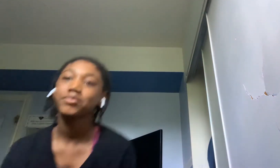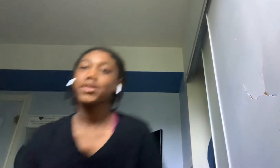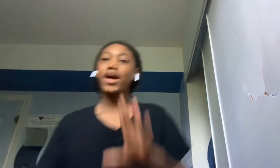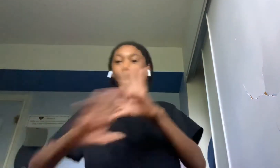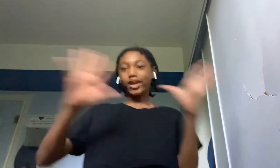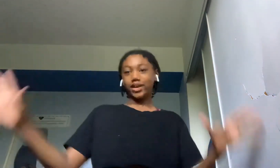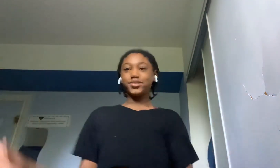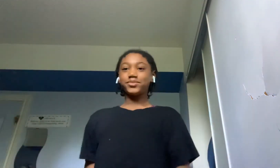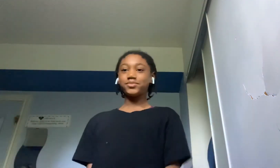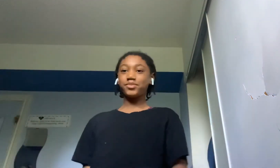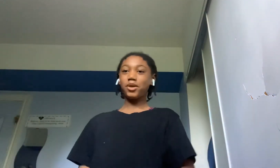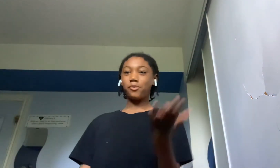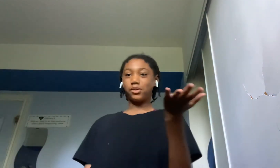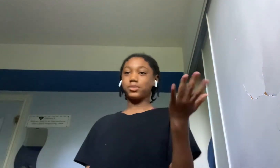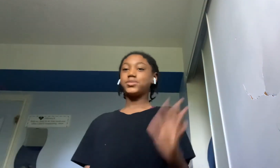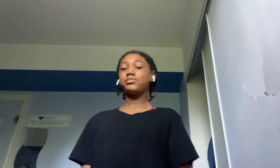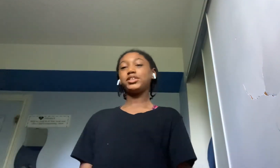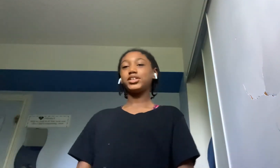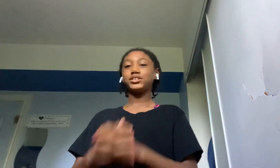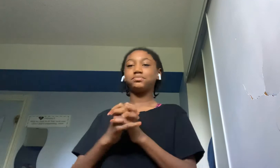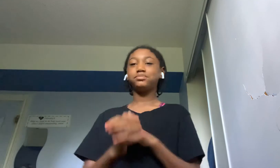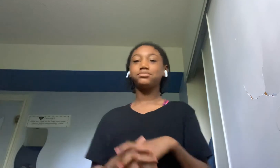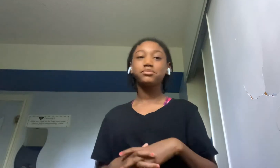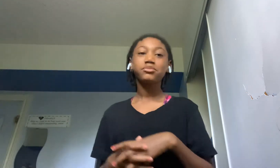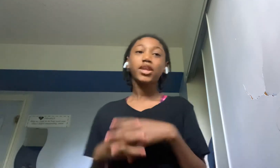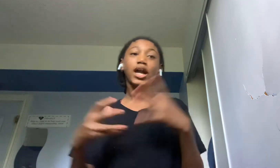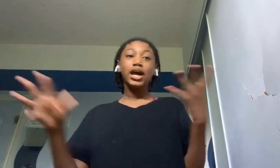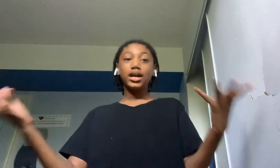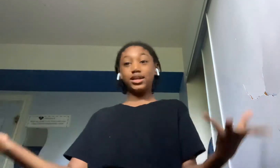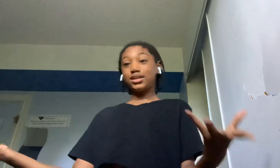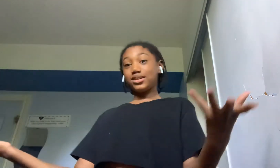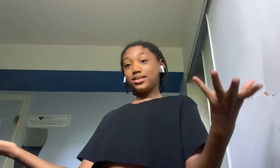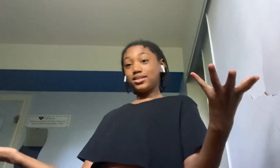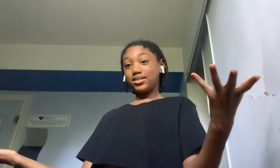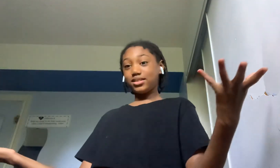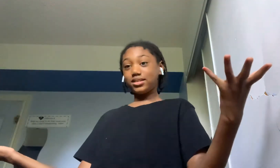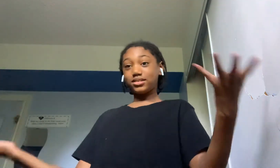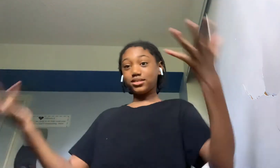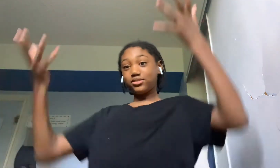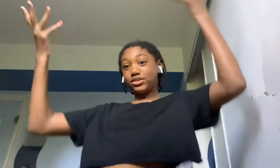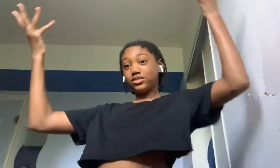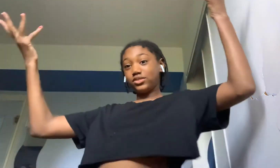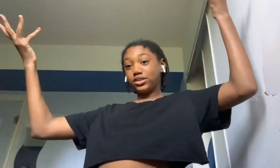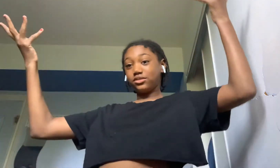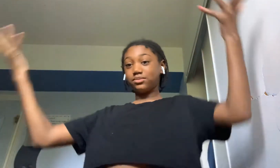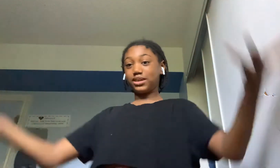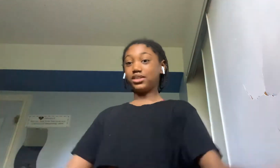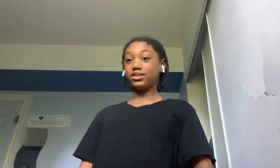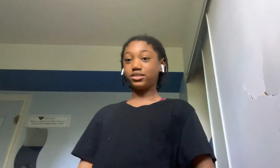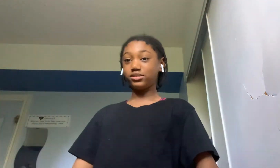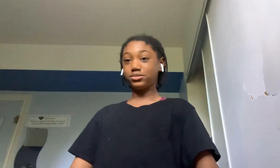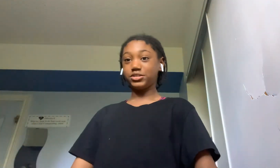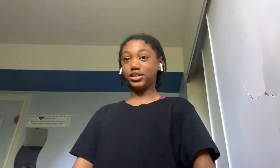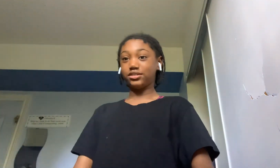hi guys welcome to my channel this is the first video of my youtube channel